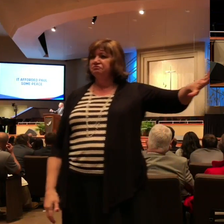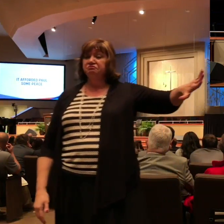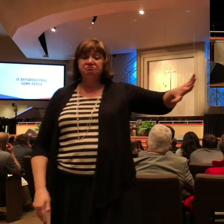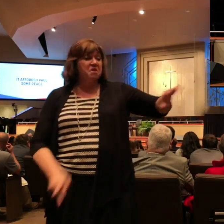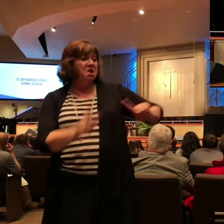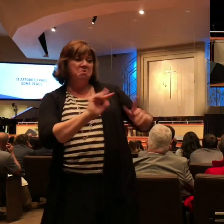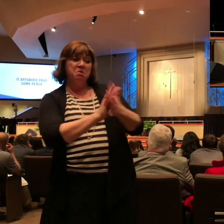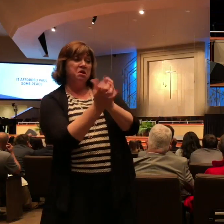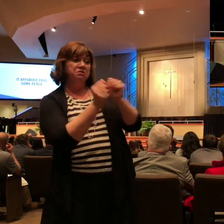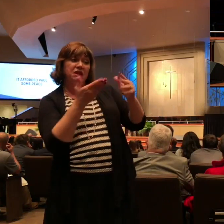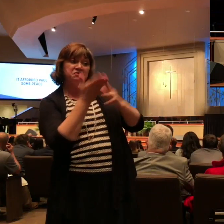saved we're good